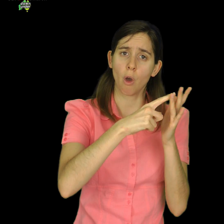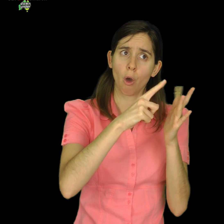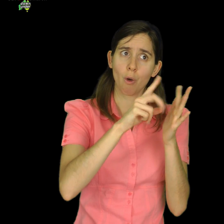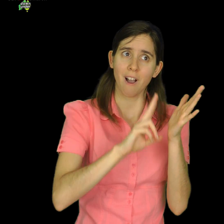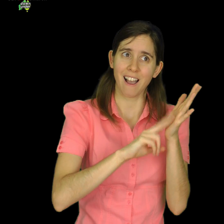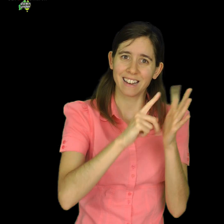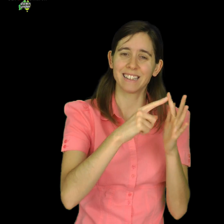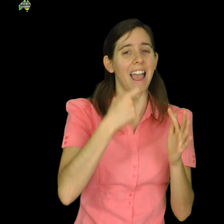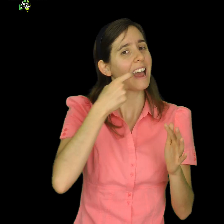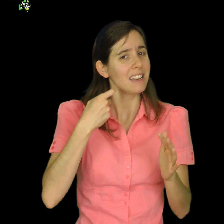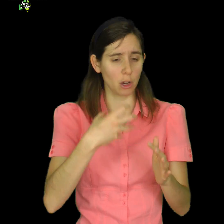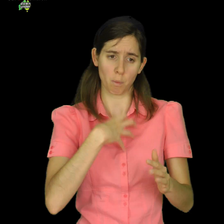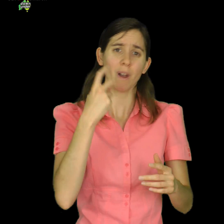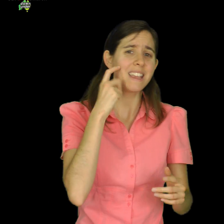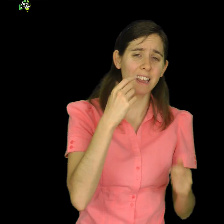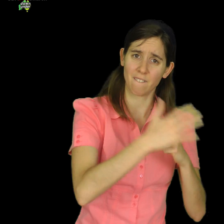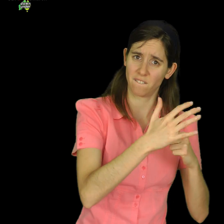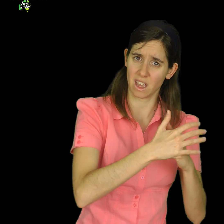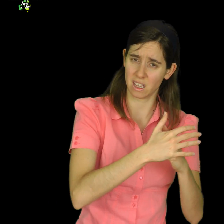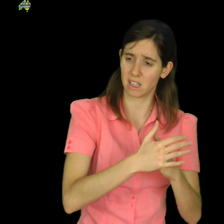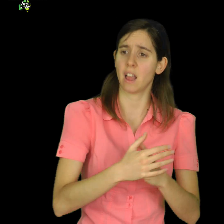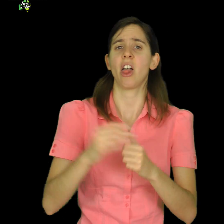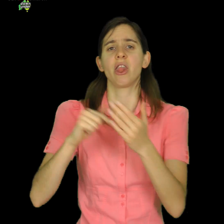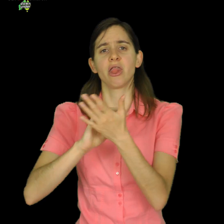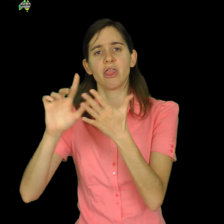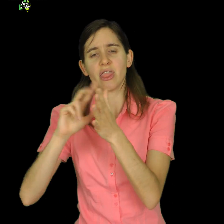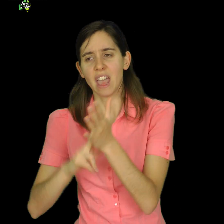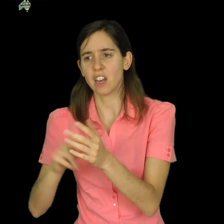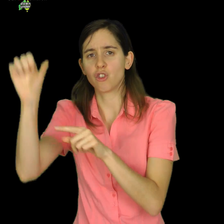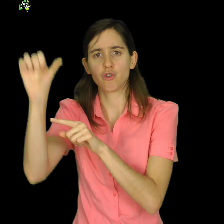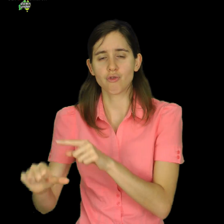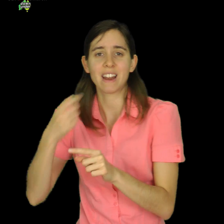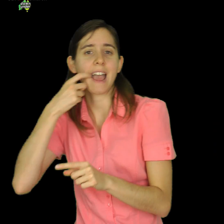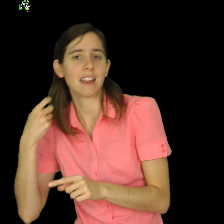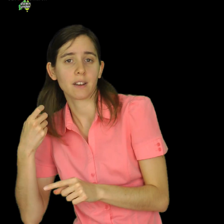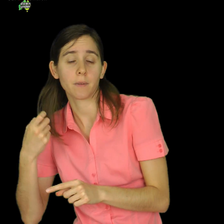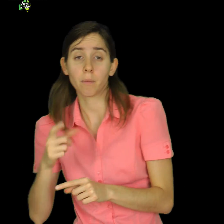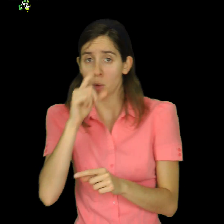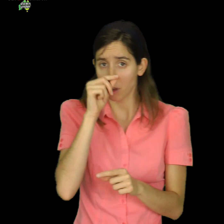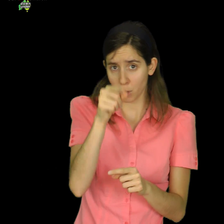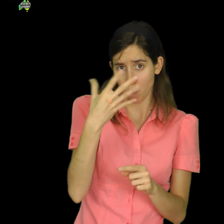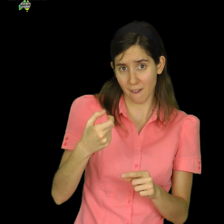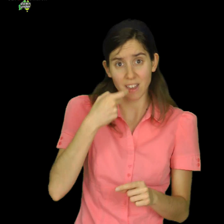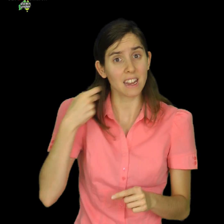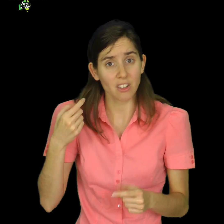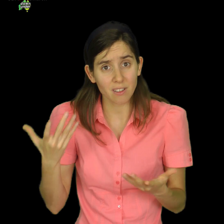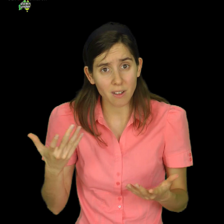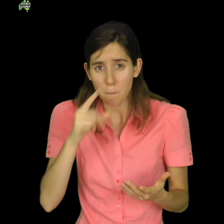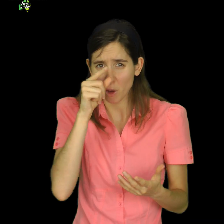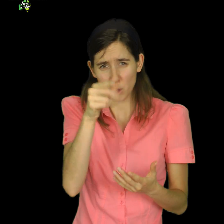addict. The addiction problem could even apply to you. Maybe you're not even fully aware of it. Feel like